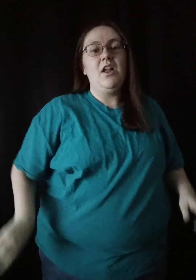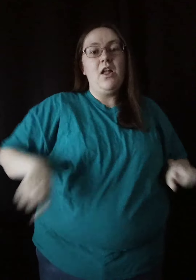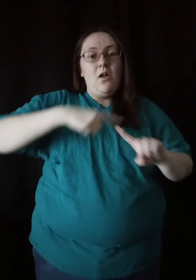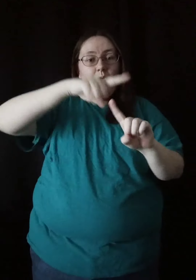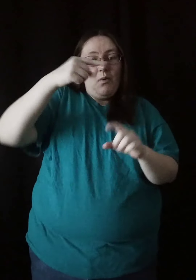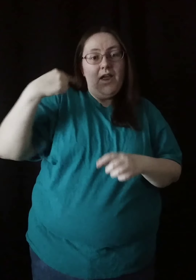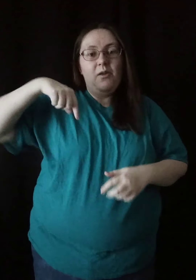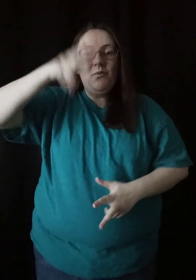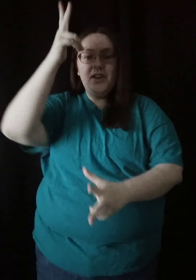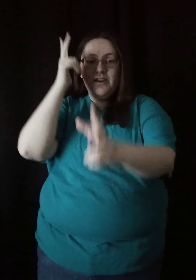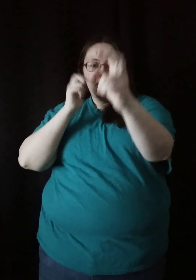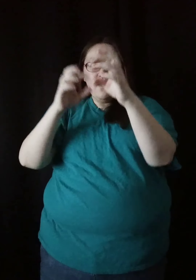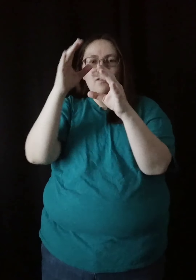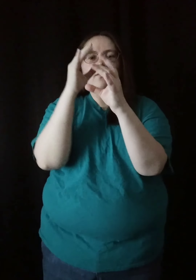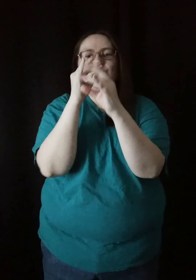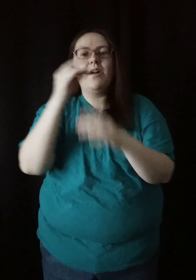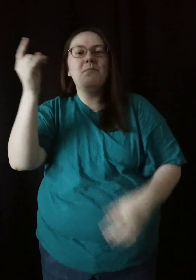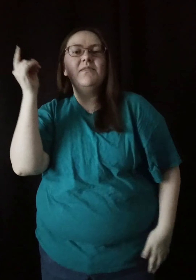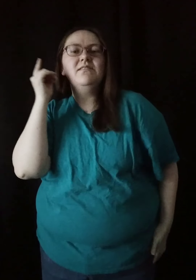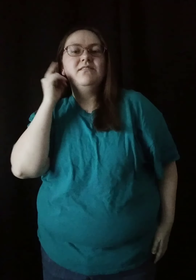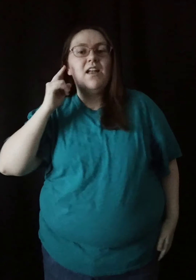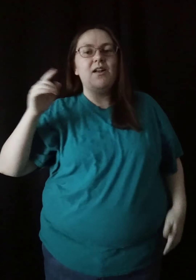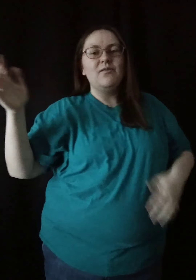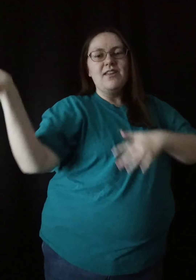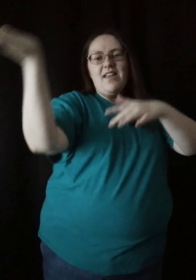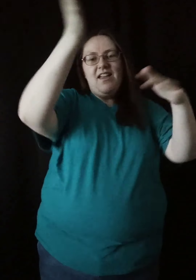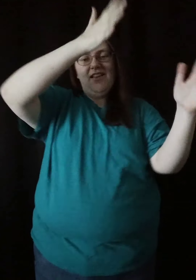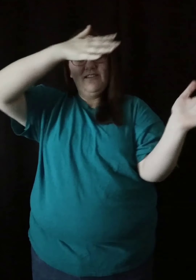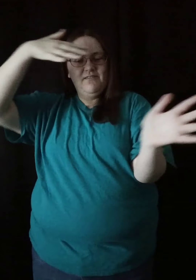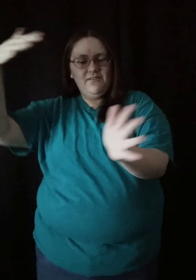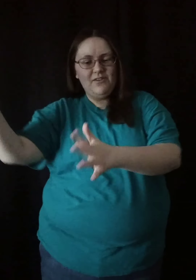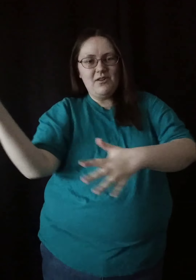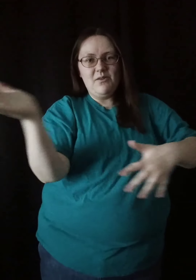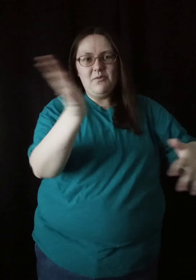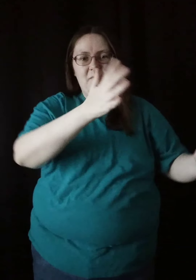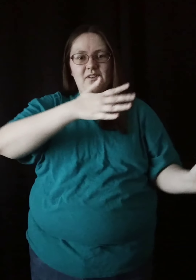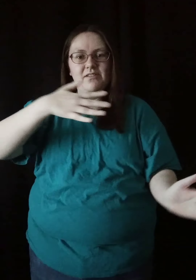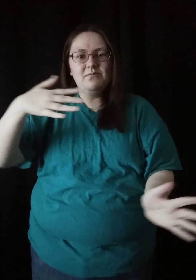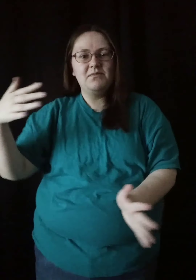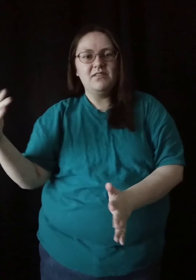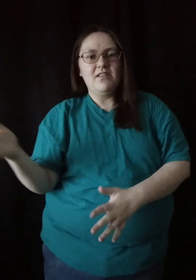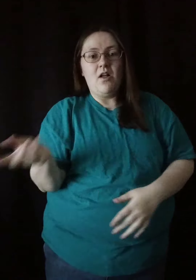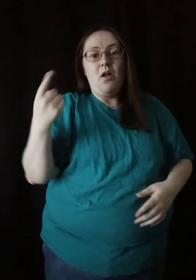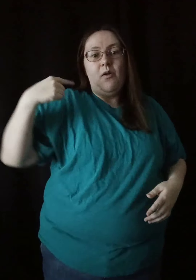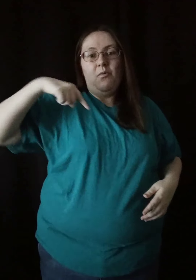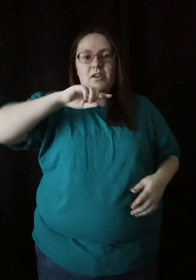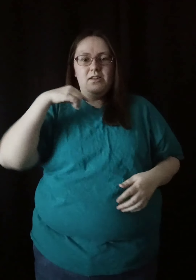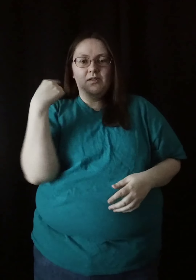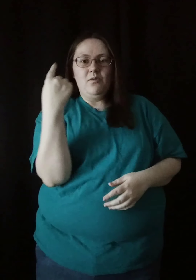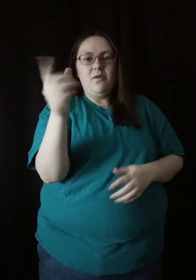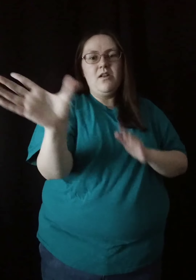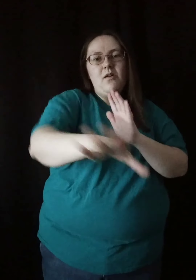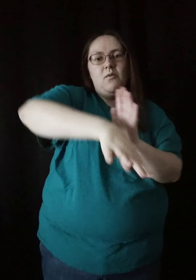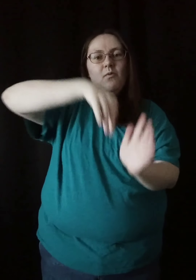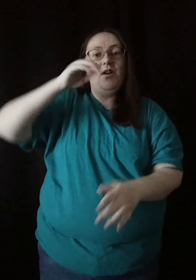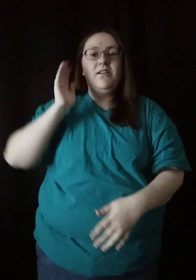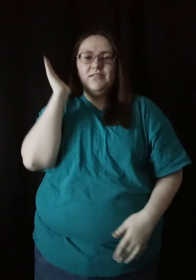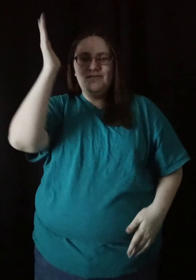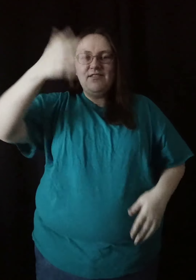And when we hear the trumpet sound and the four winds blow We will be the ones